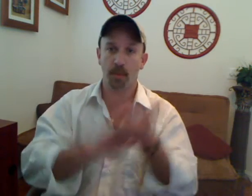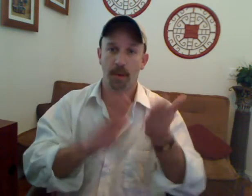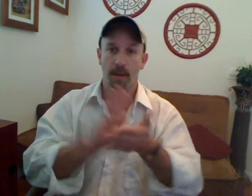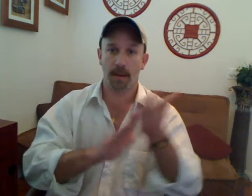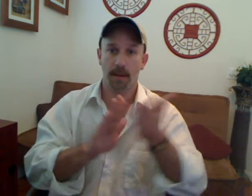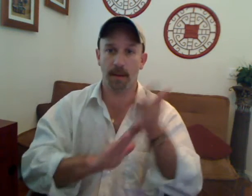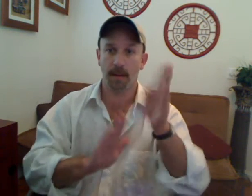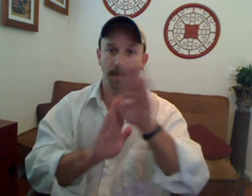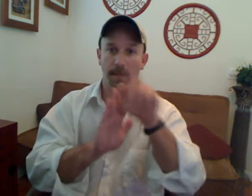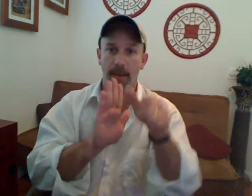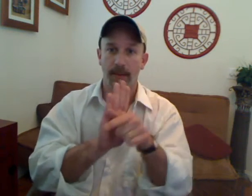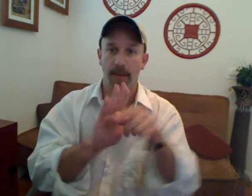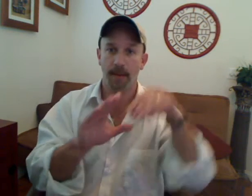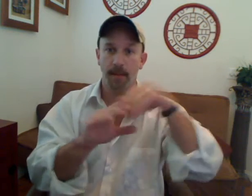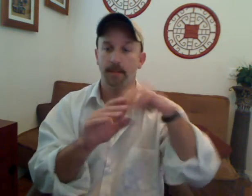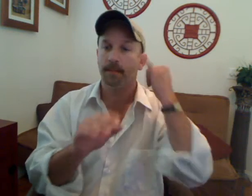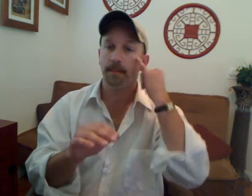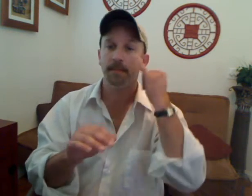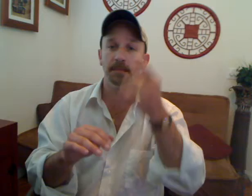use that to get out of this for my brother! Huh?